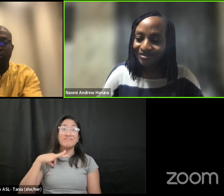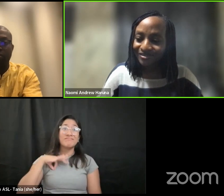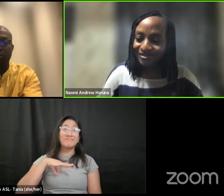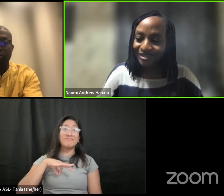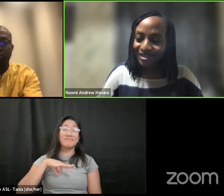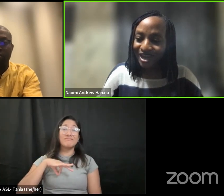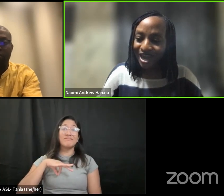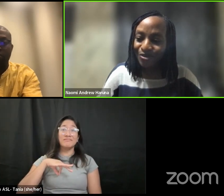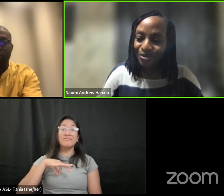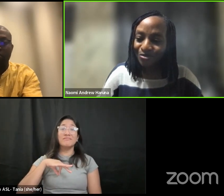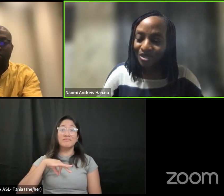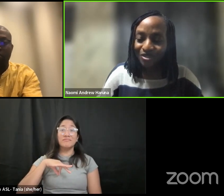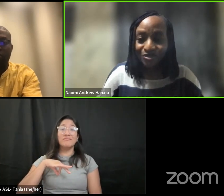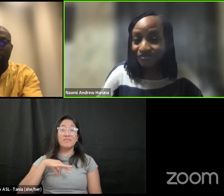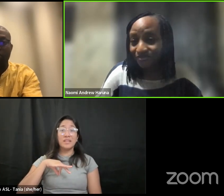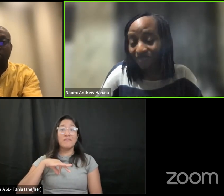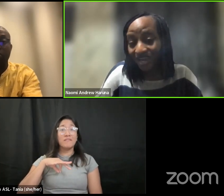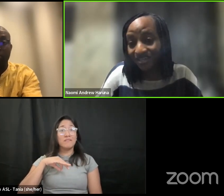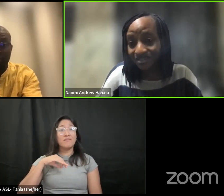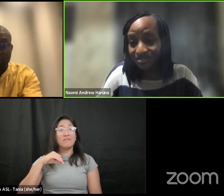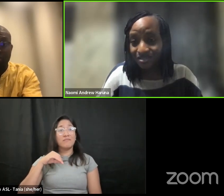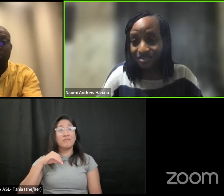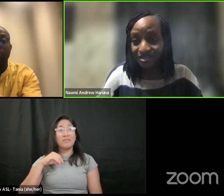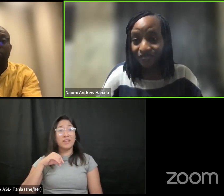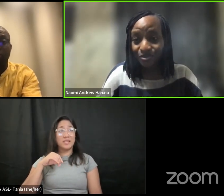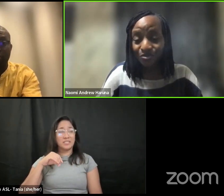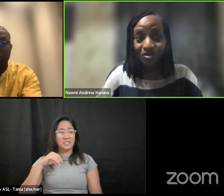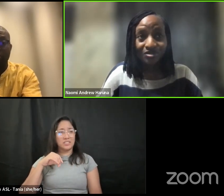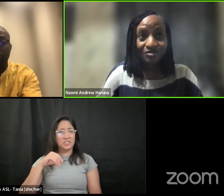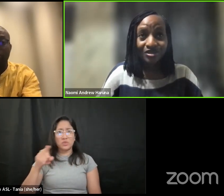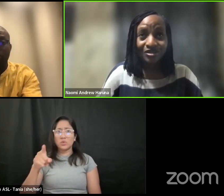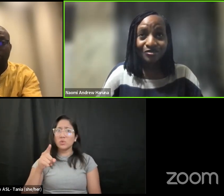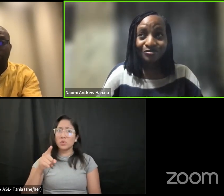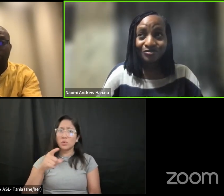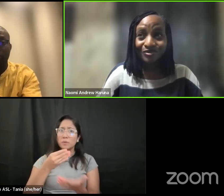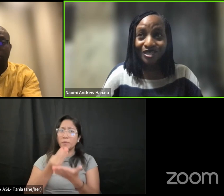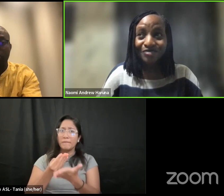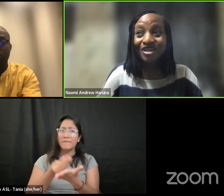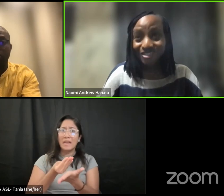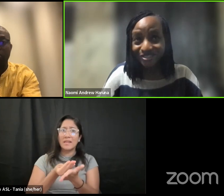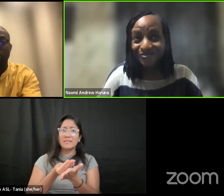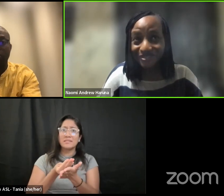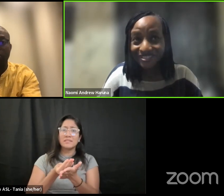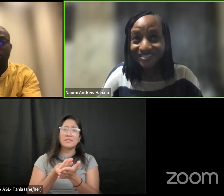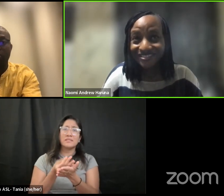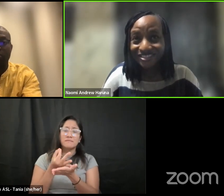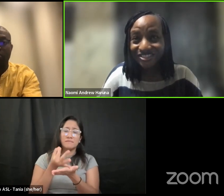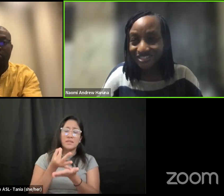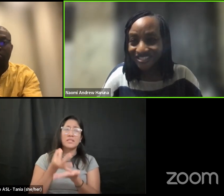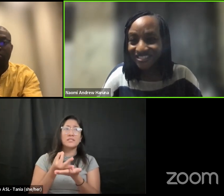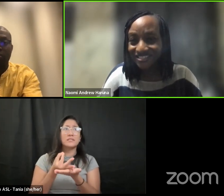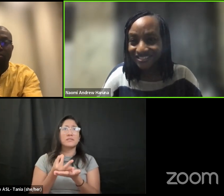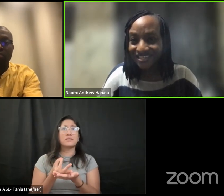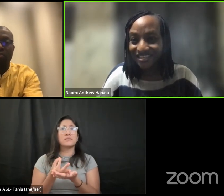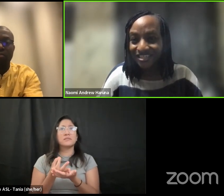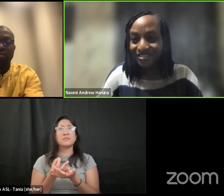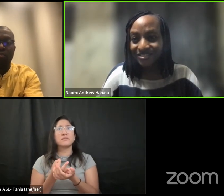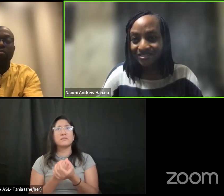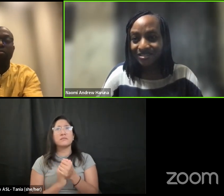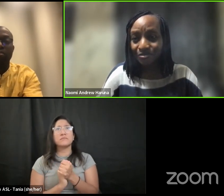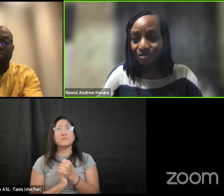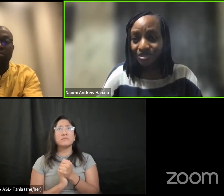how you make use of your finances even towards um especially towards justice